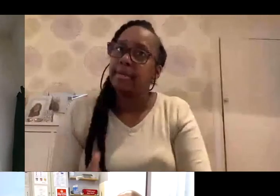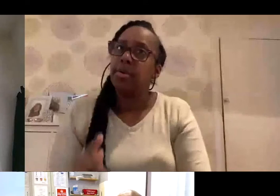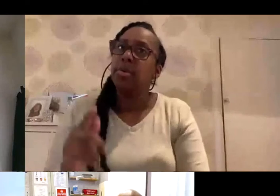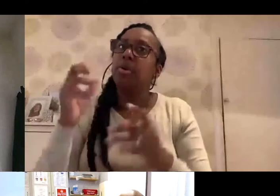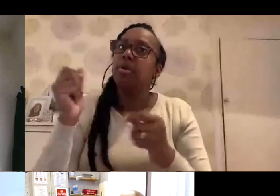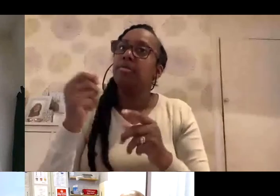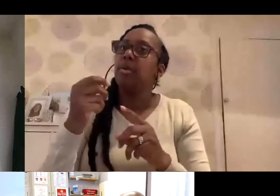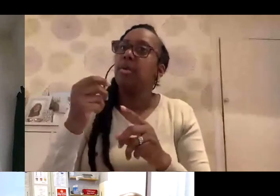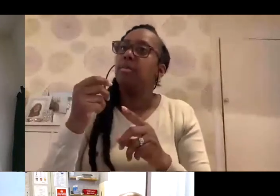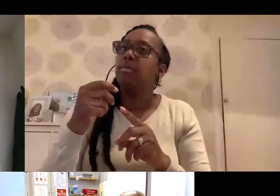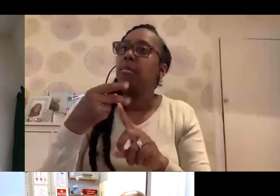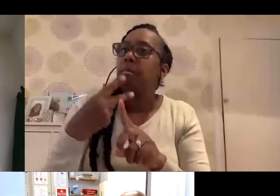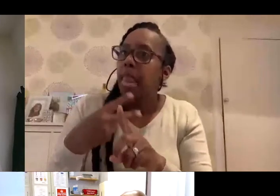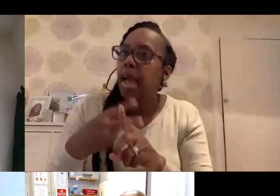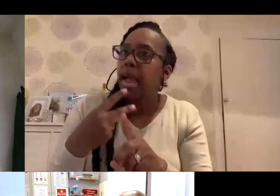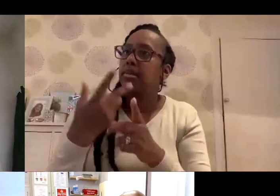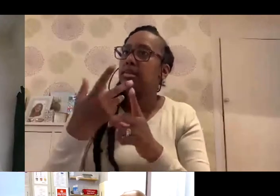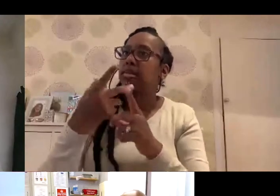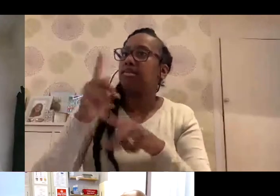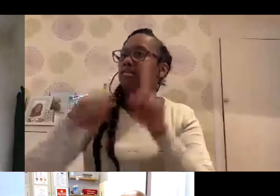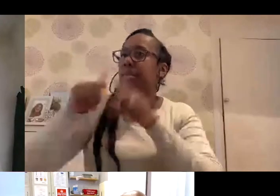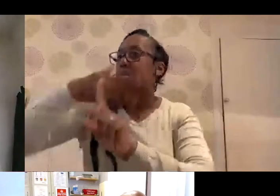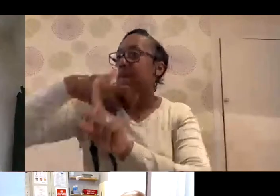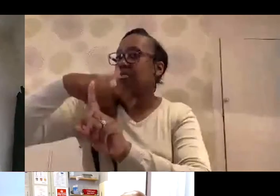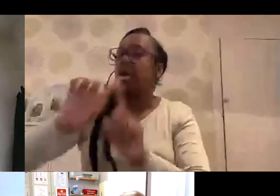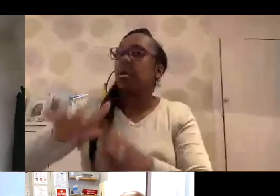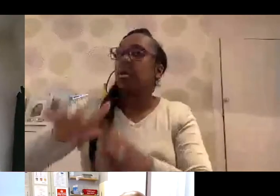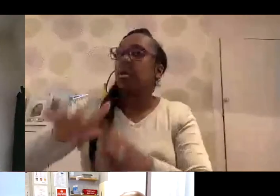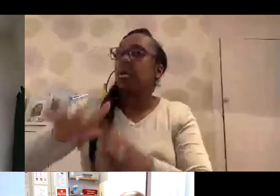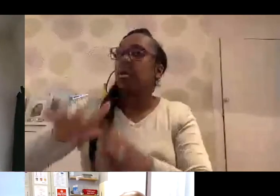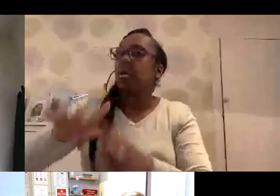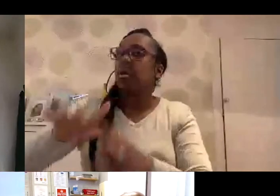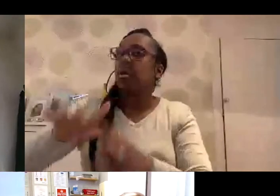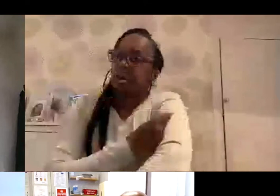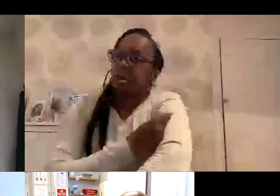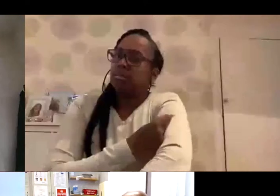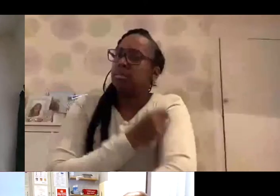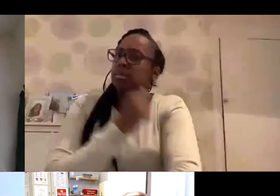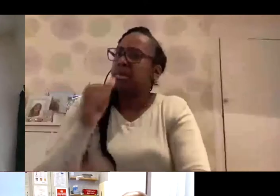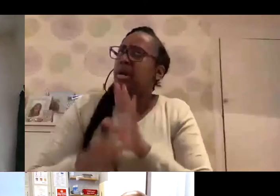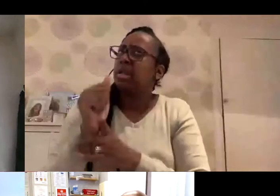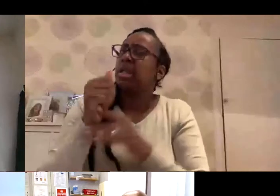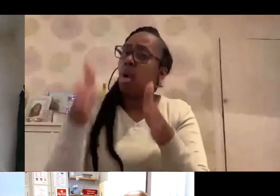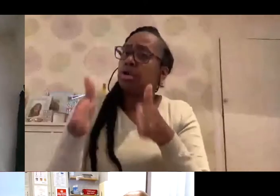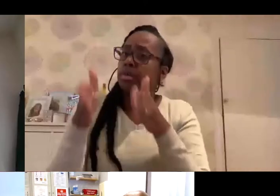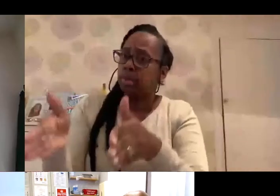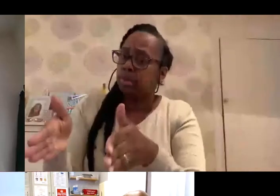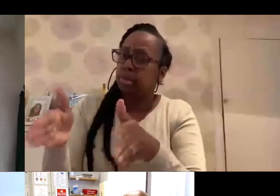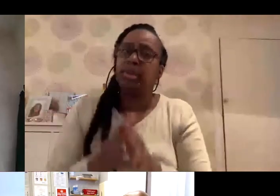black and minority ethnic backgrounds. So when the vaccine first rolled out in hospitals where we first began,